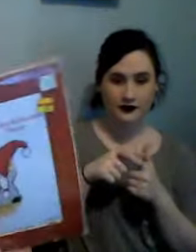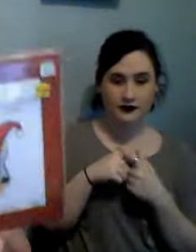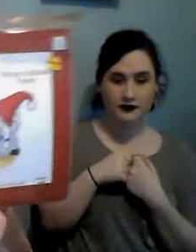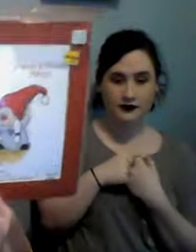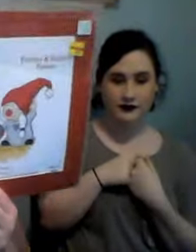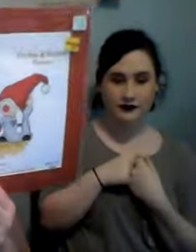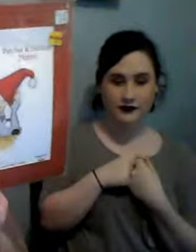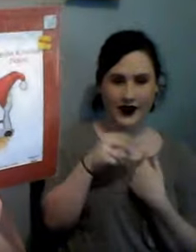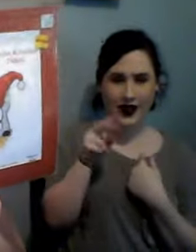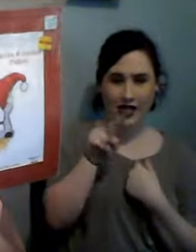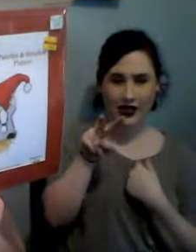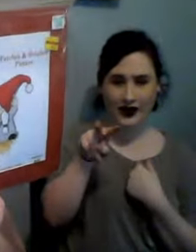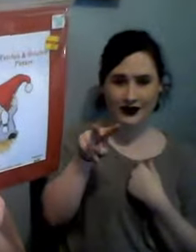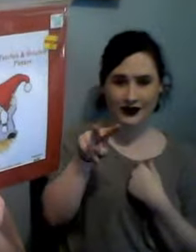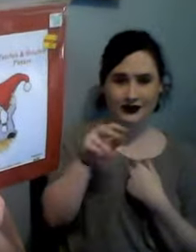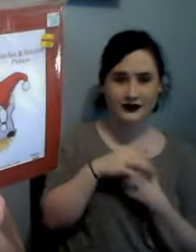look at that